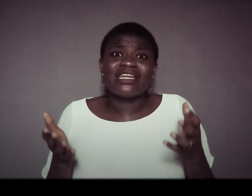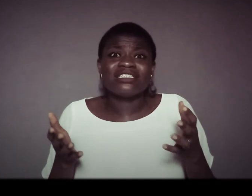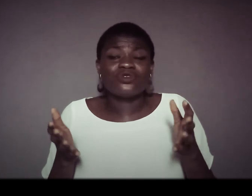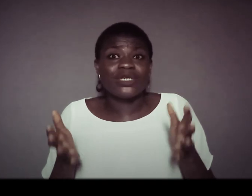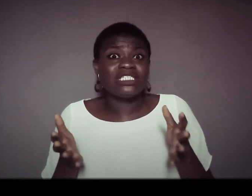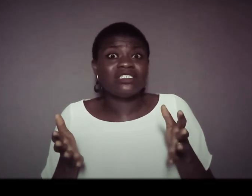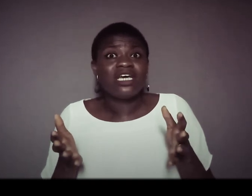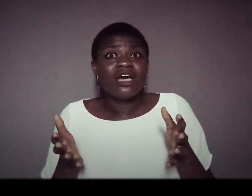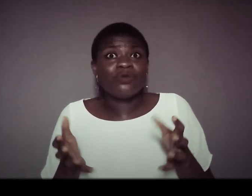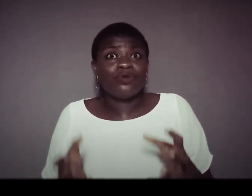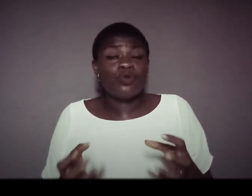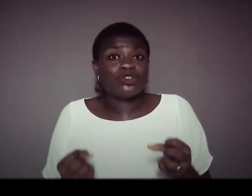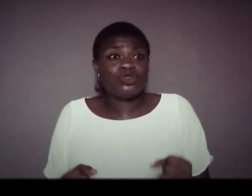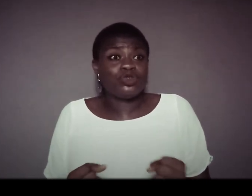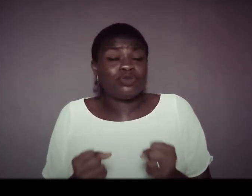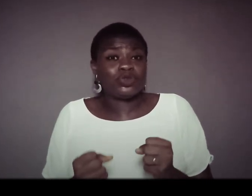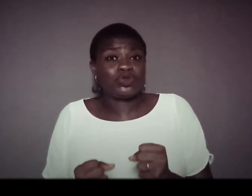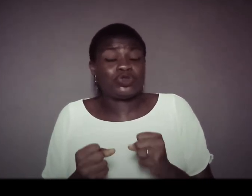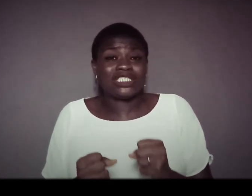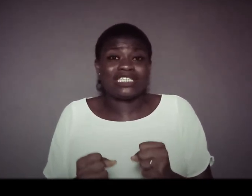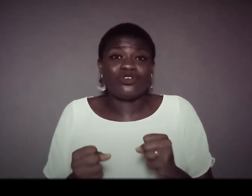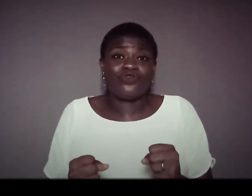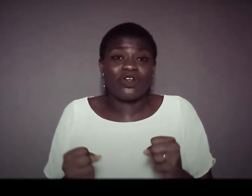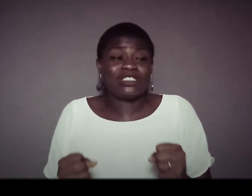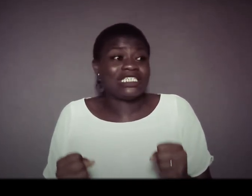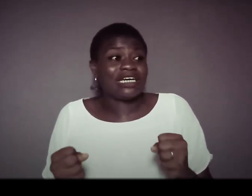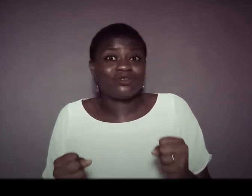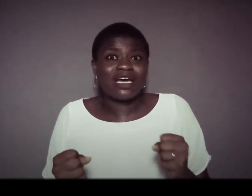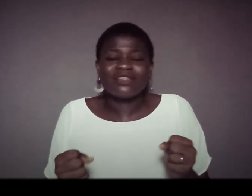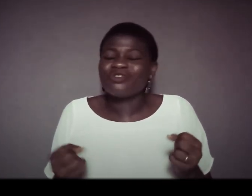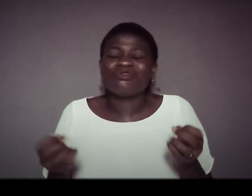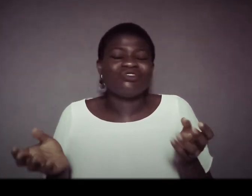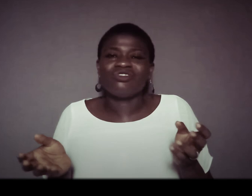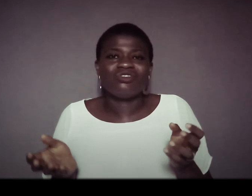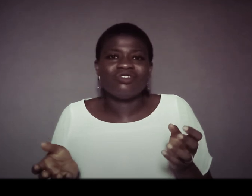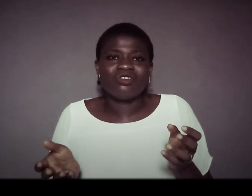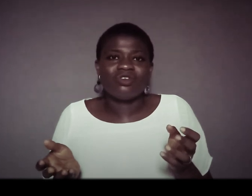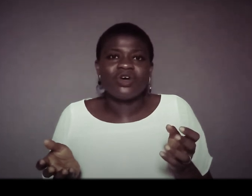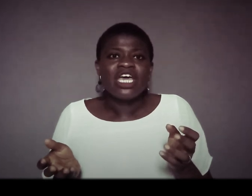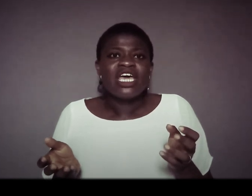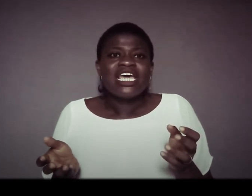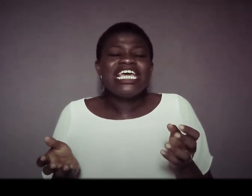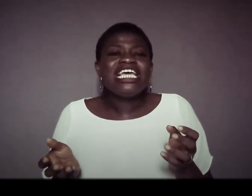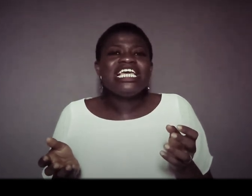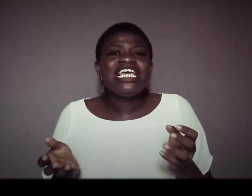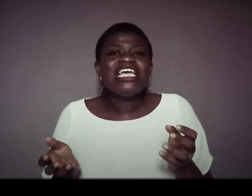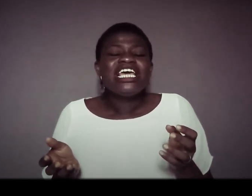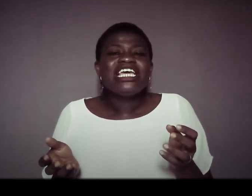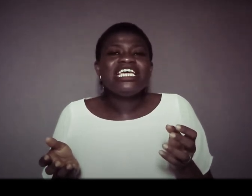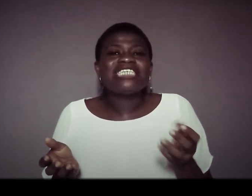that is waiting wants you to be so stressed that you fall on the ground no no no no no no no he he he's